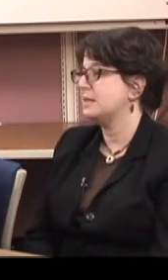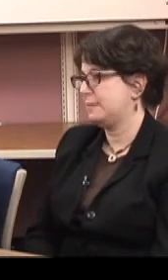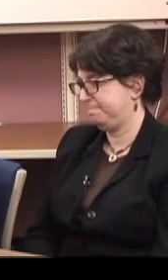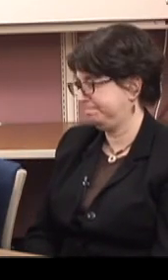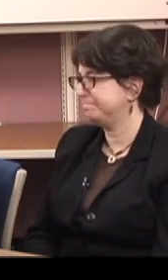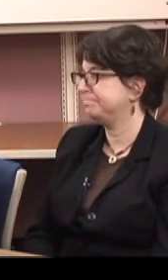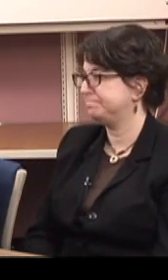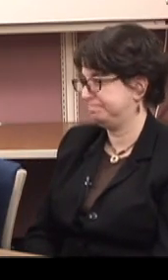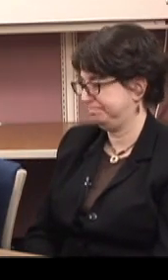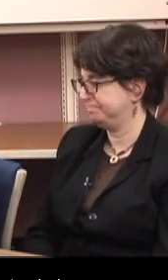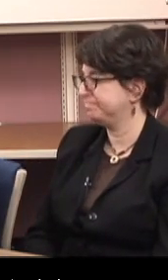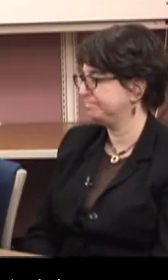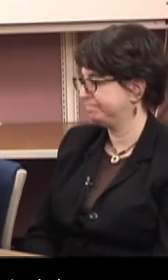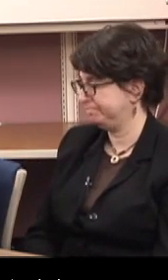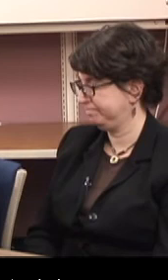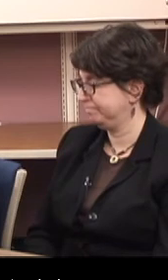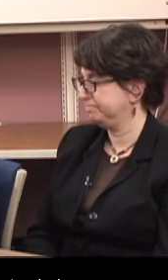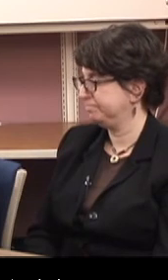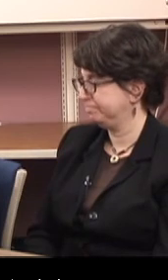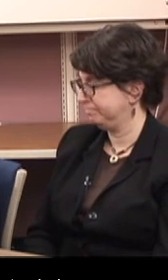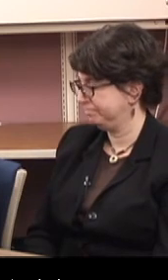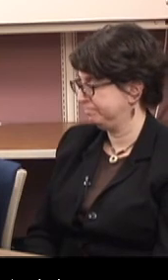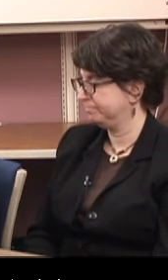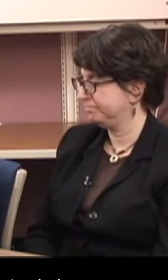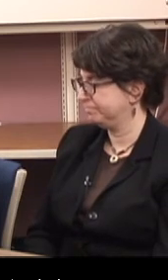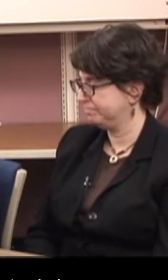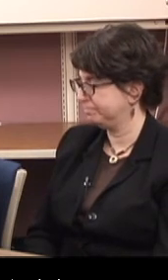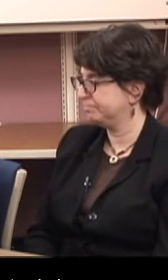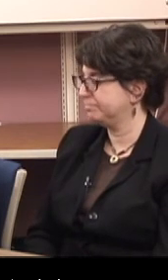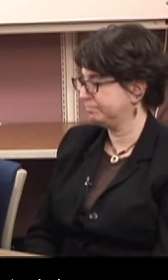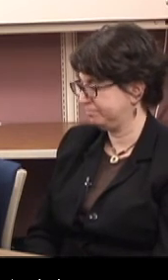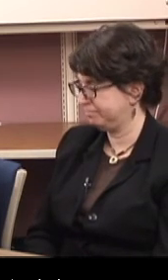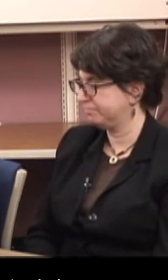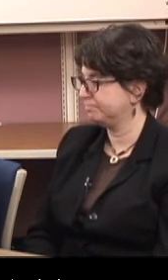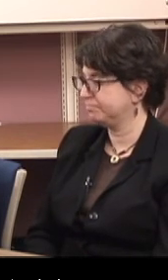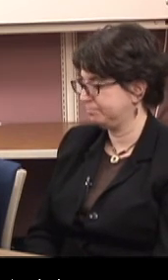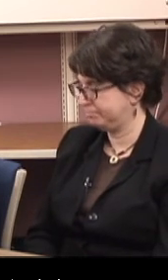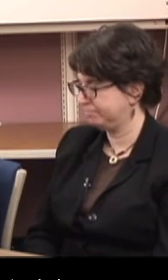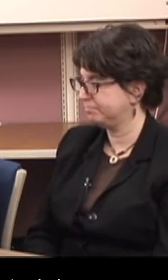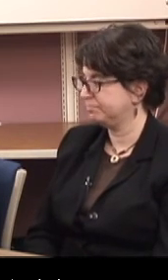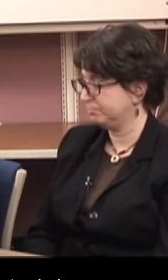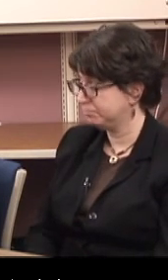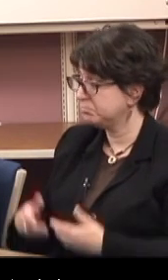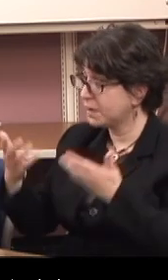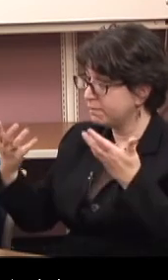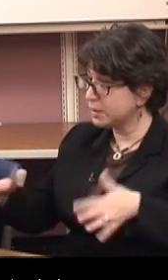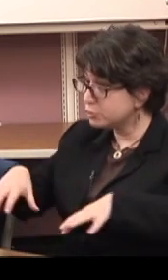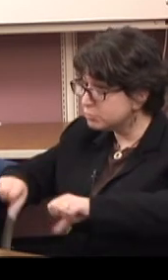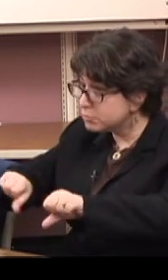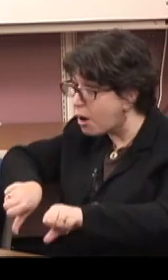Yes, I did. Okay. What about any other trainings that you may have had?